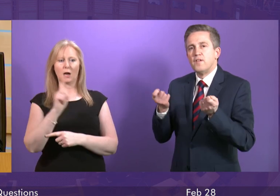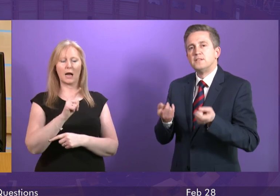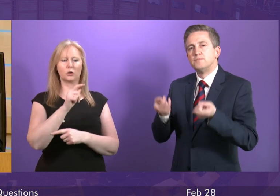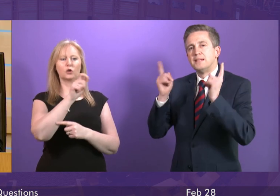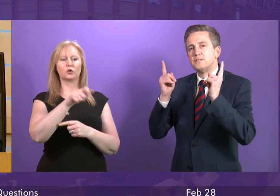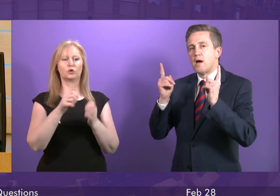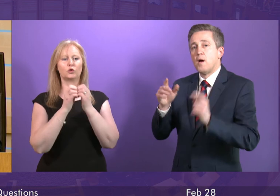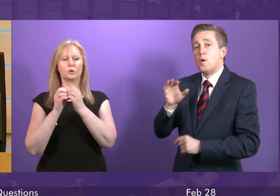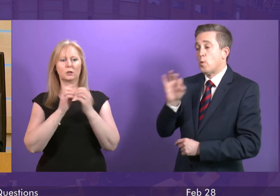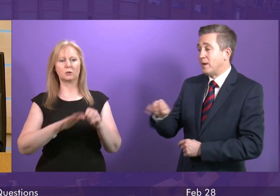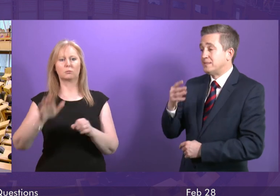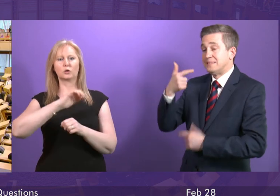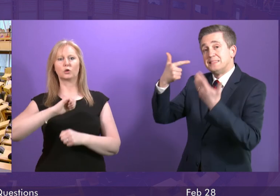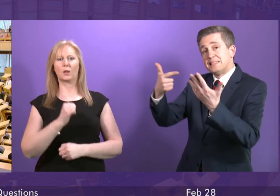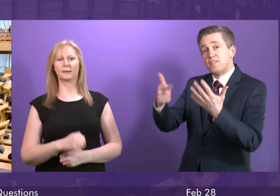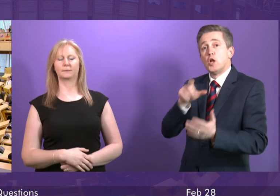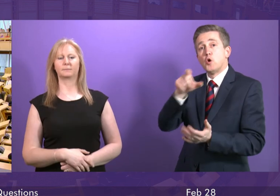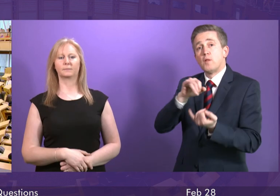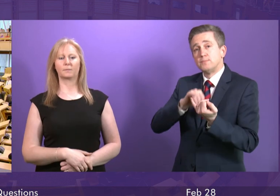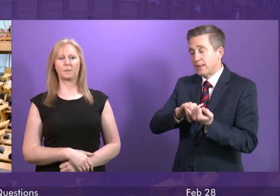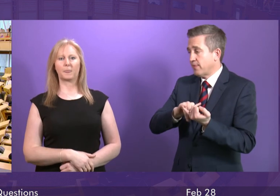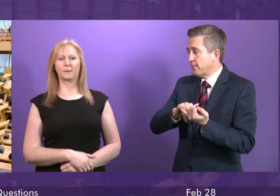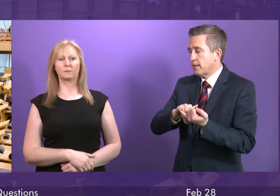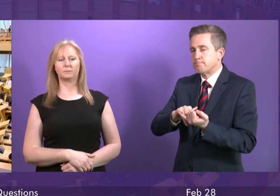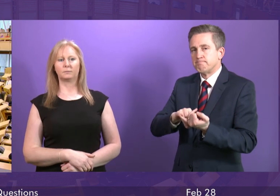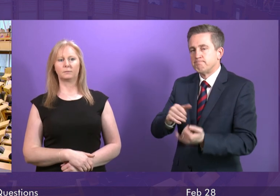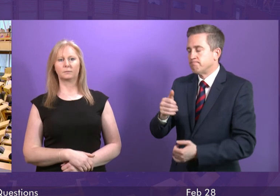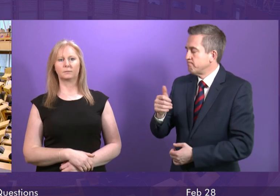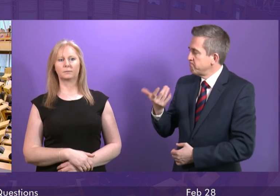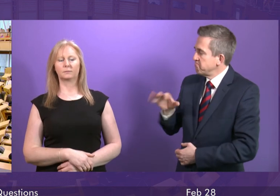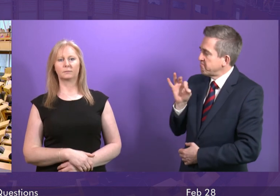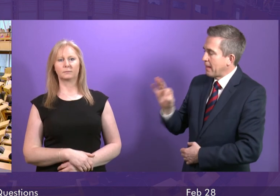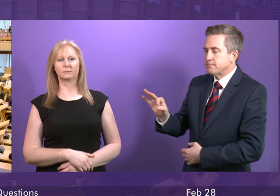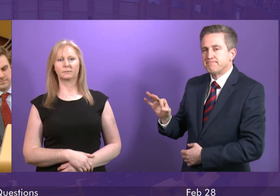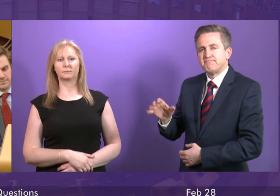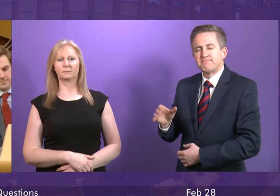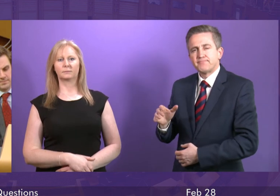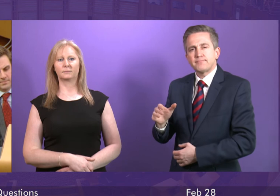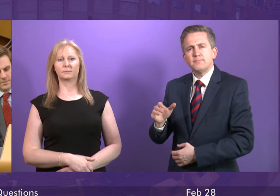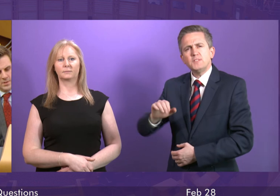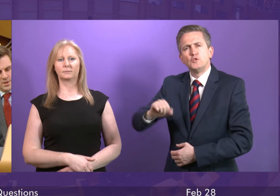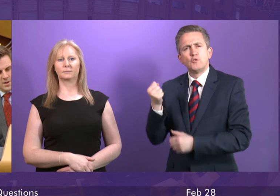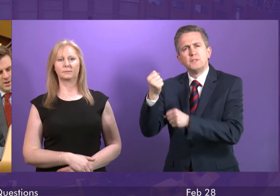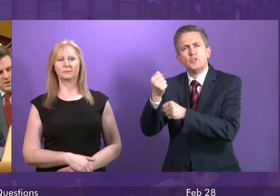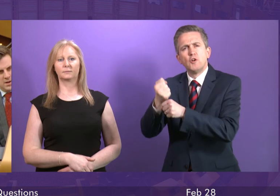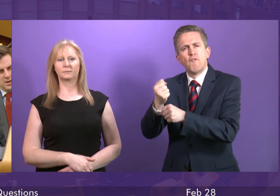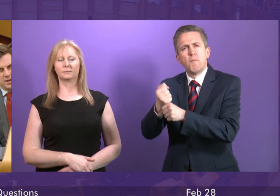Question number seven, Colin Smith. Thank you, President Nufsar. To ask the First Minister what the Scottish Government's position is on a ban on live